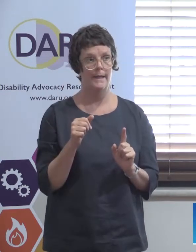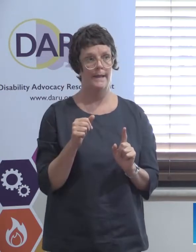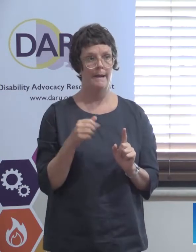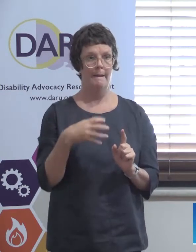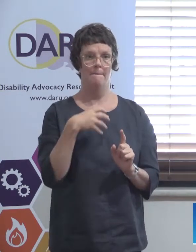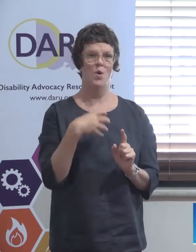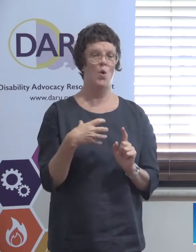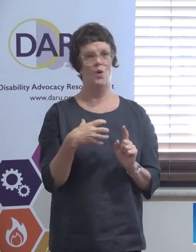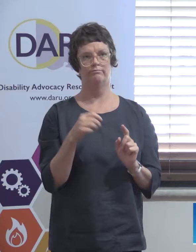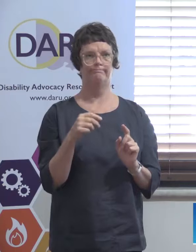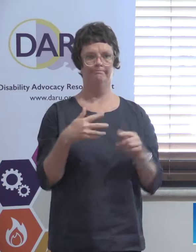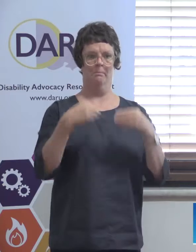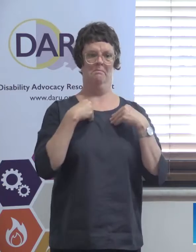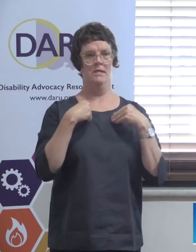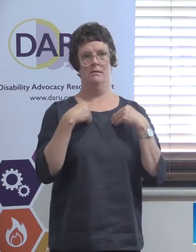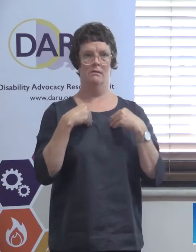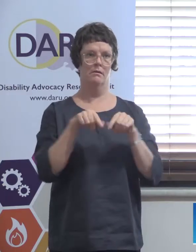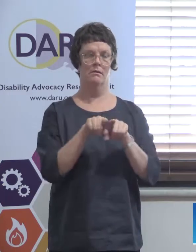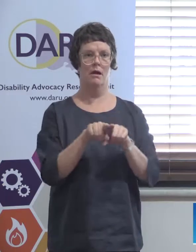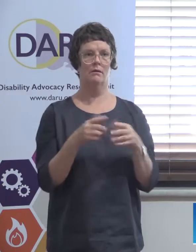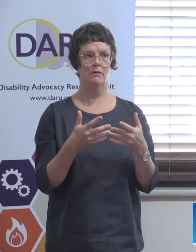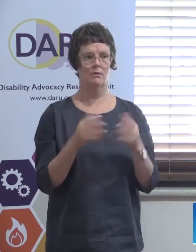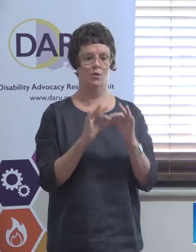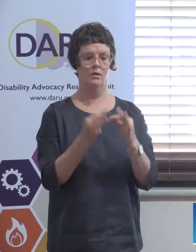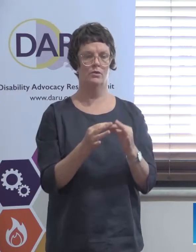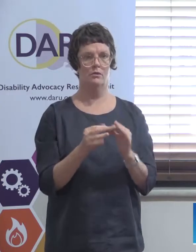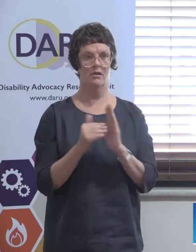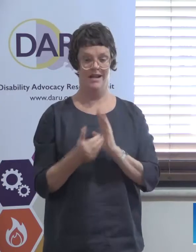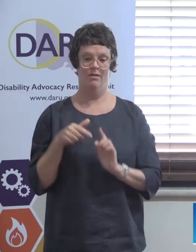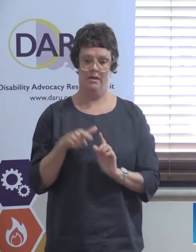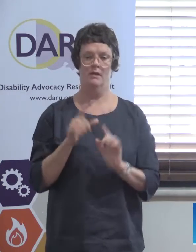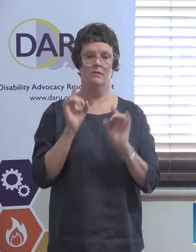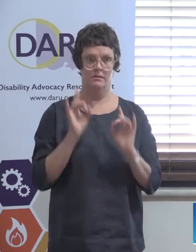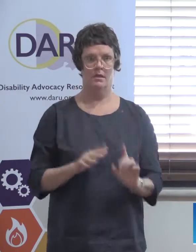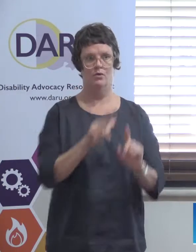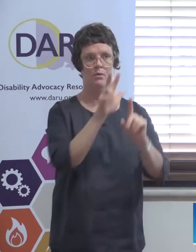corporate or business organisations that are now starting to apply for ILC.